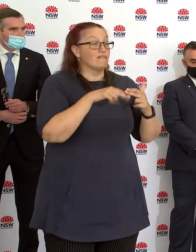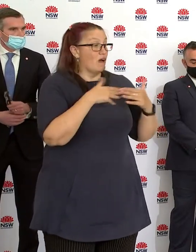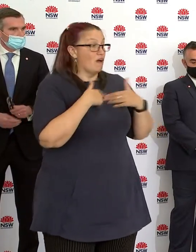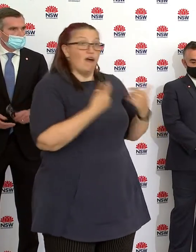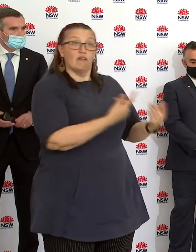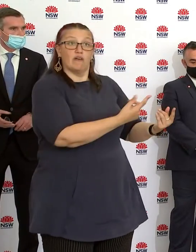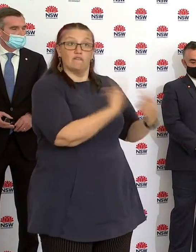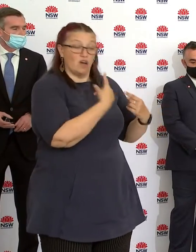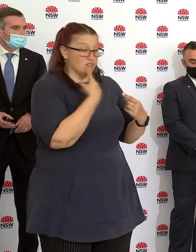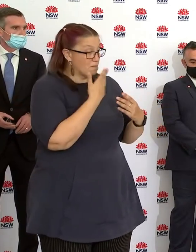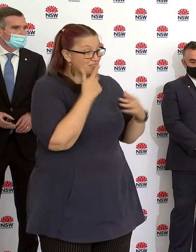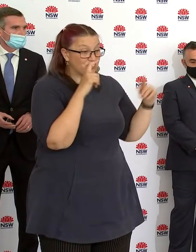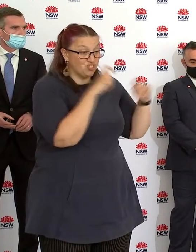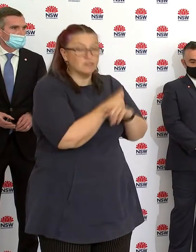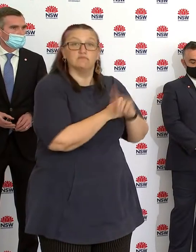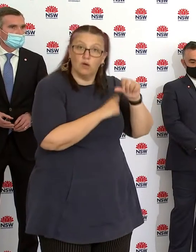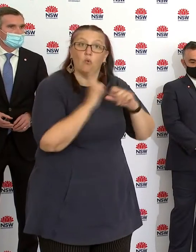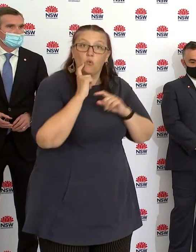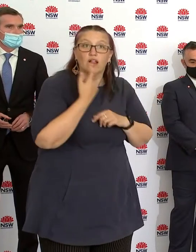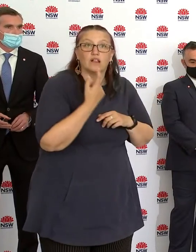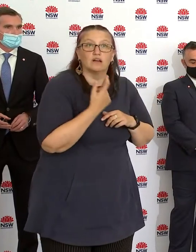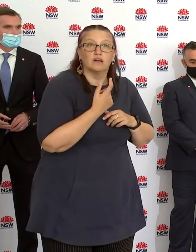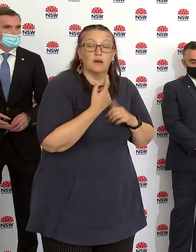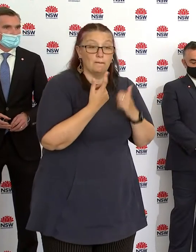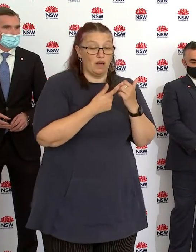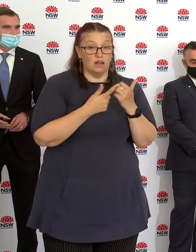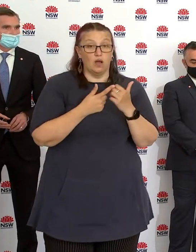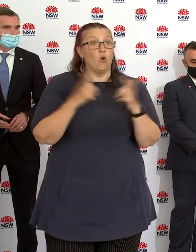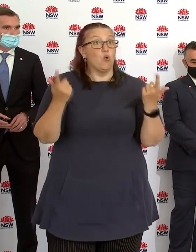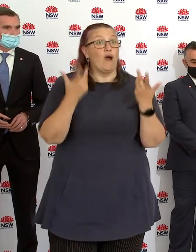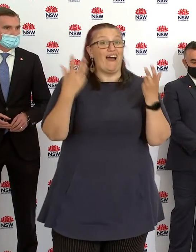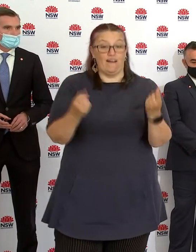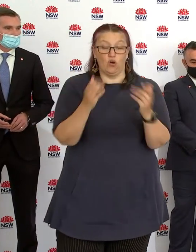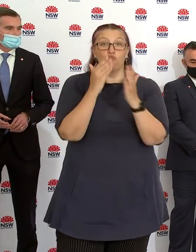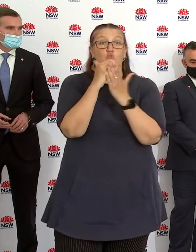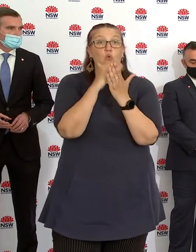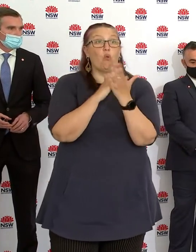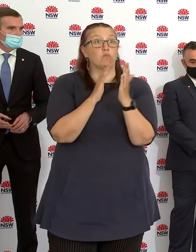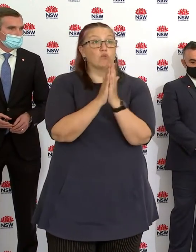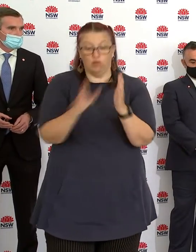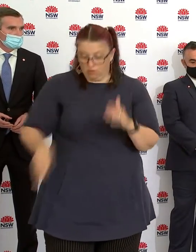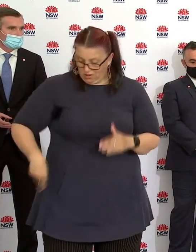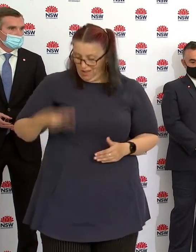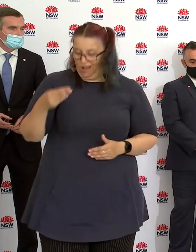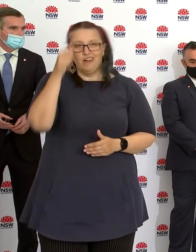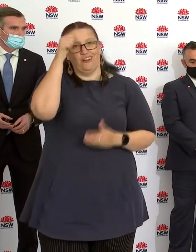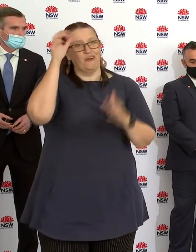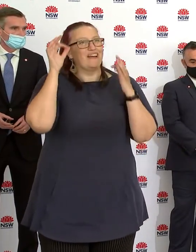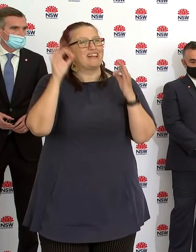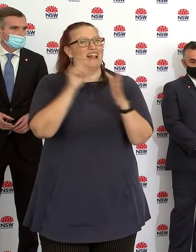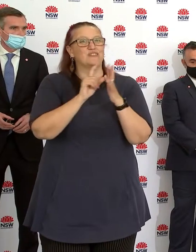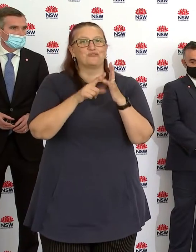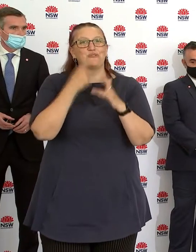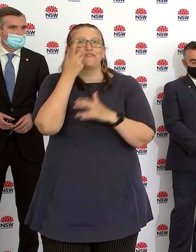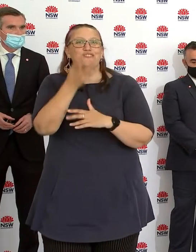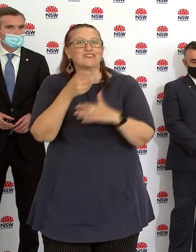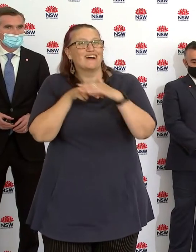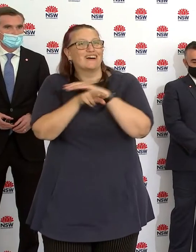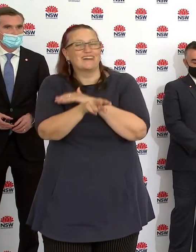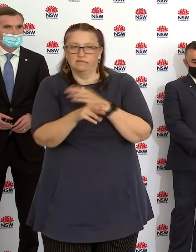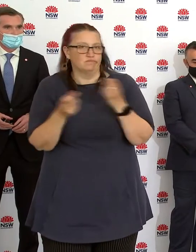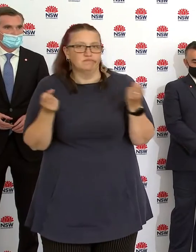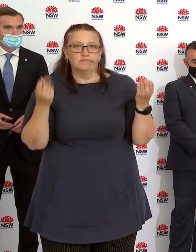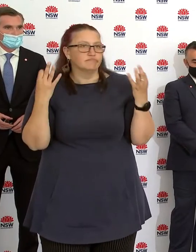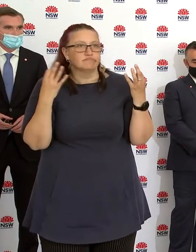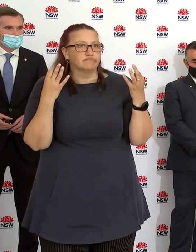we will do that. Because there are no rule books in a pandemic, things can change very quickly one way or the other. And if we find in the next